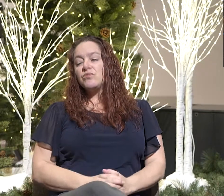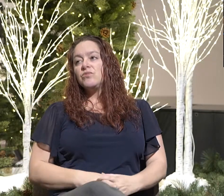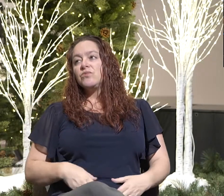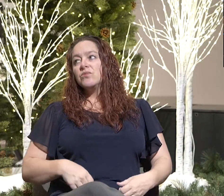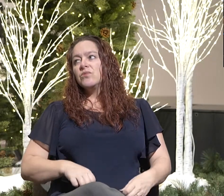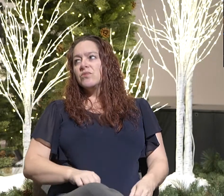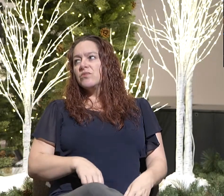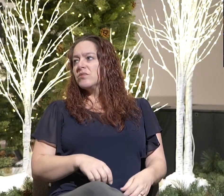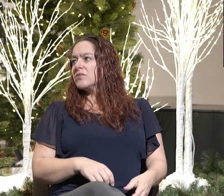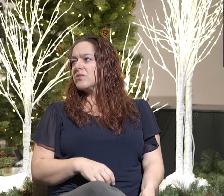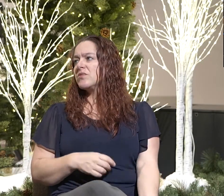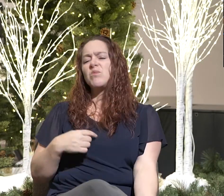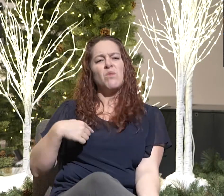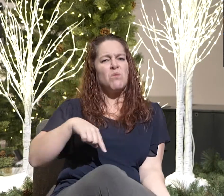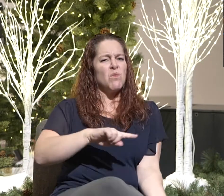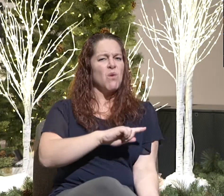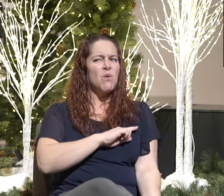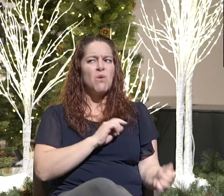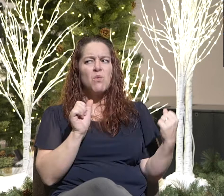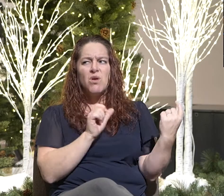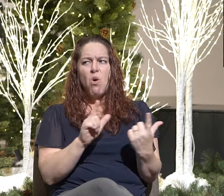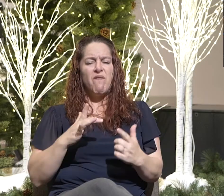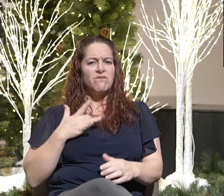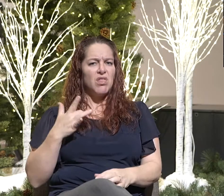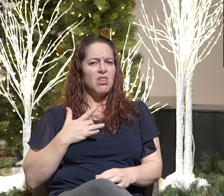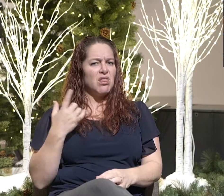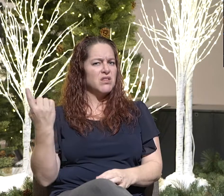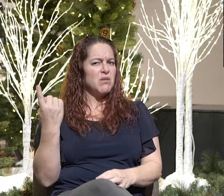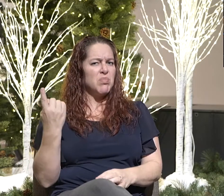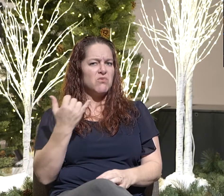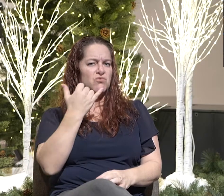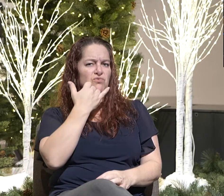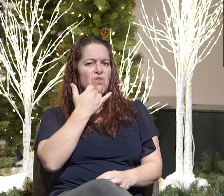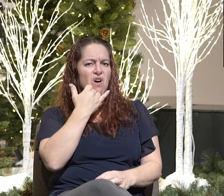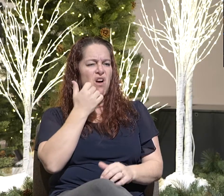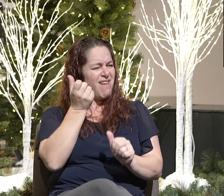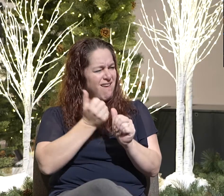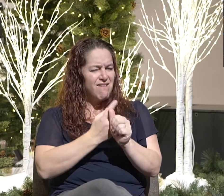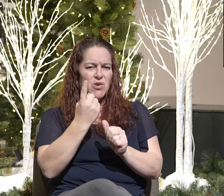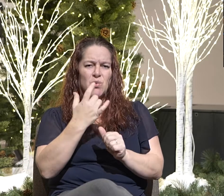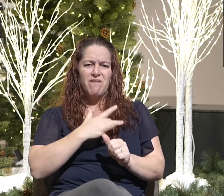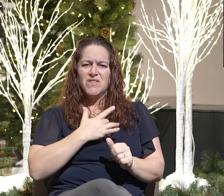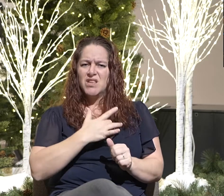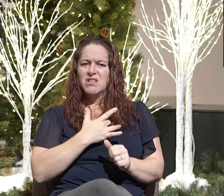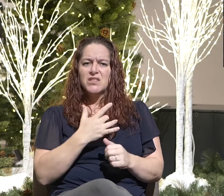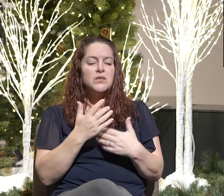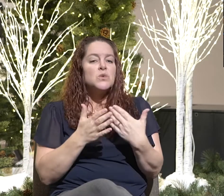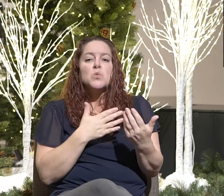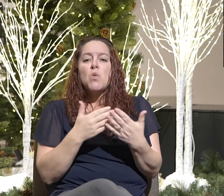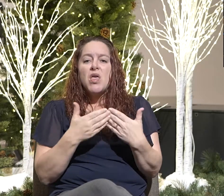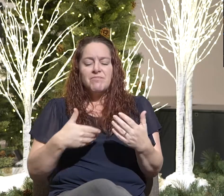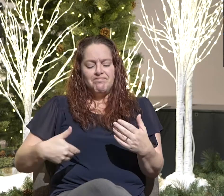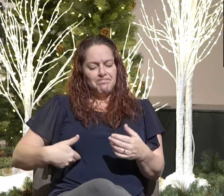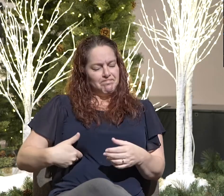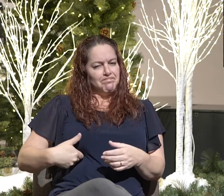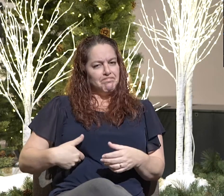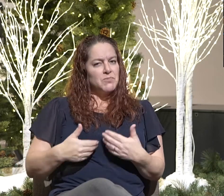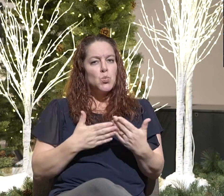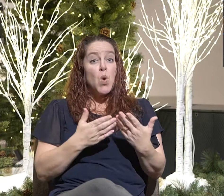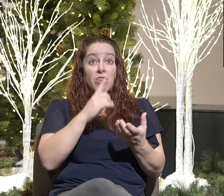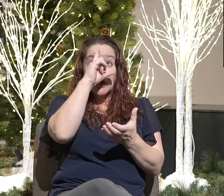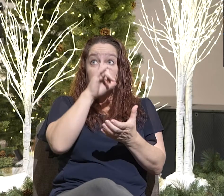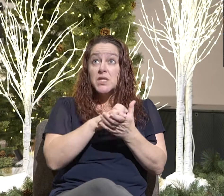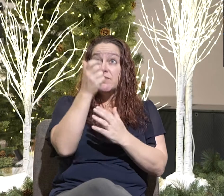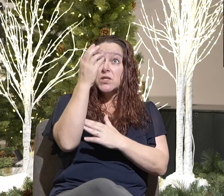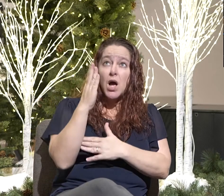Because we can all feel it. Something's wrong. Everybody feels it. Whether you believe in God or not, everyone